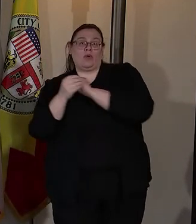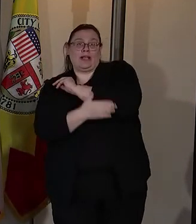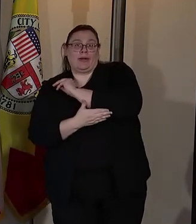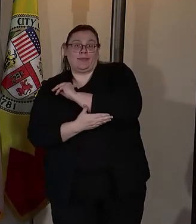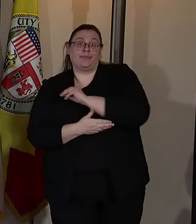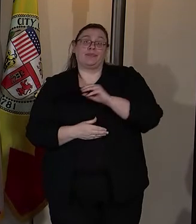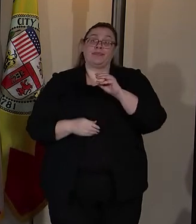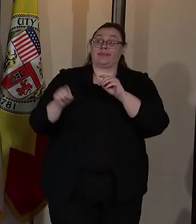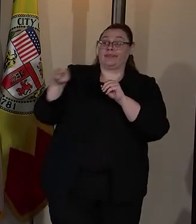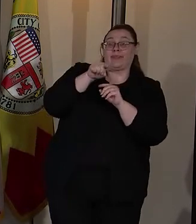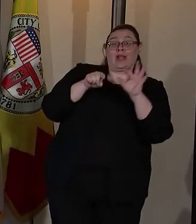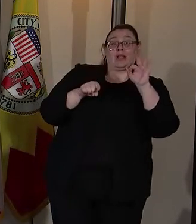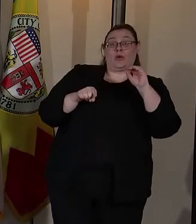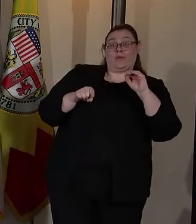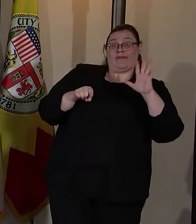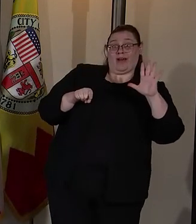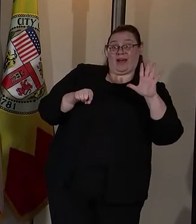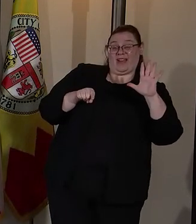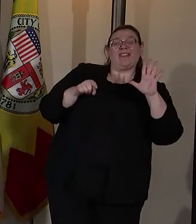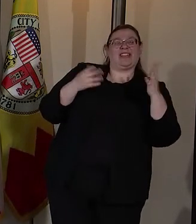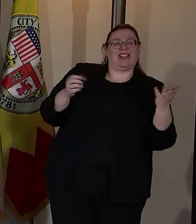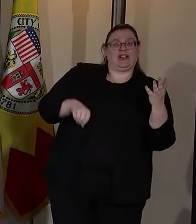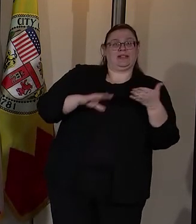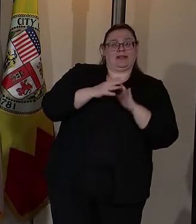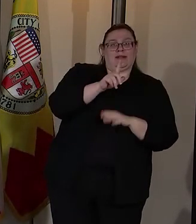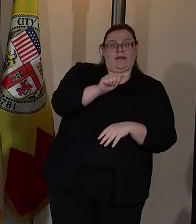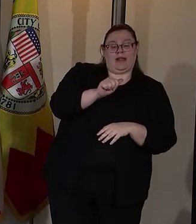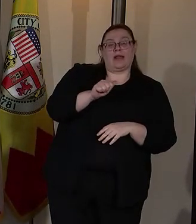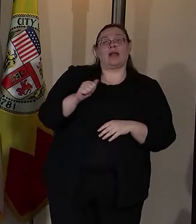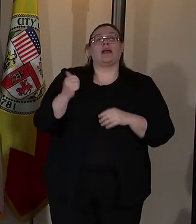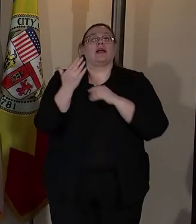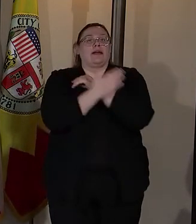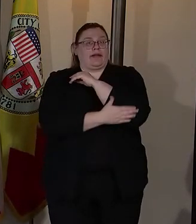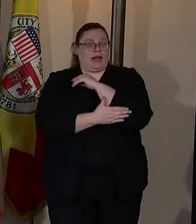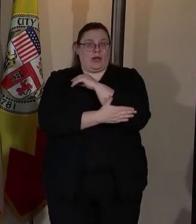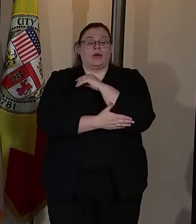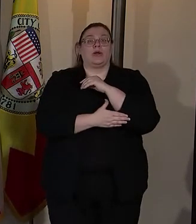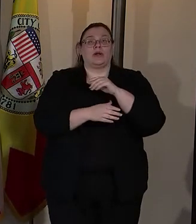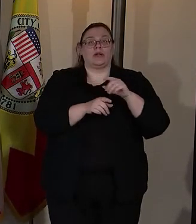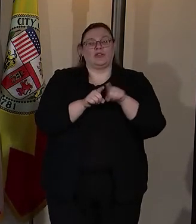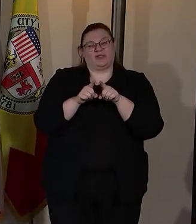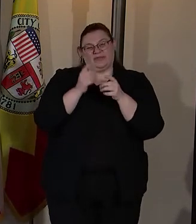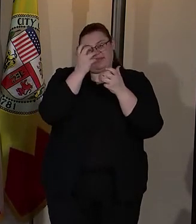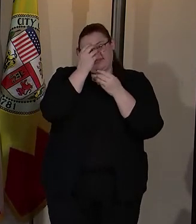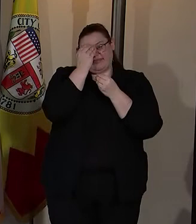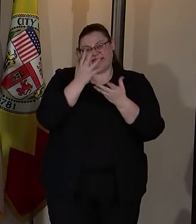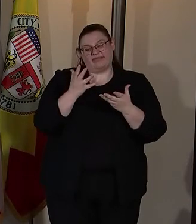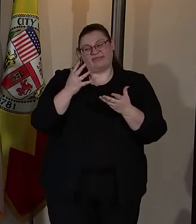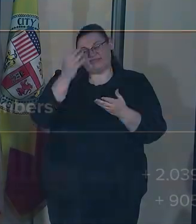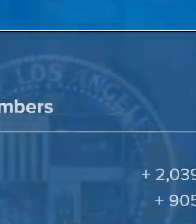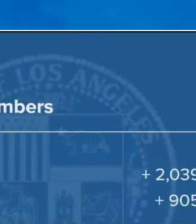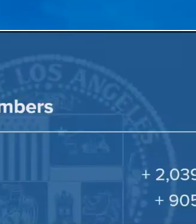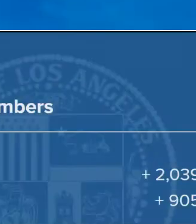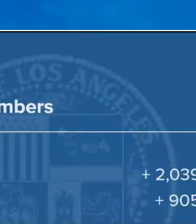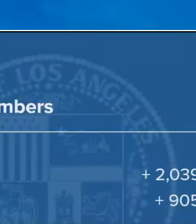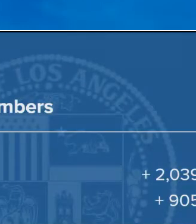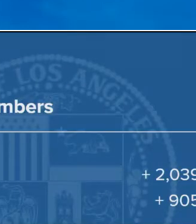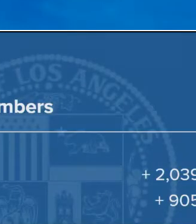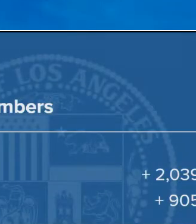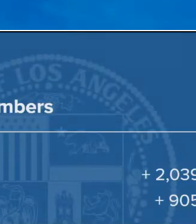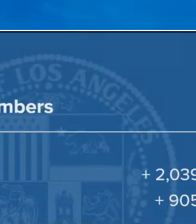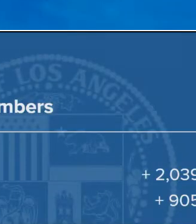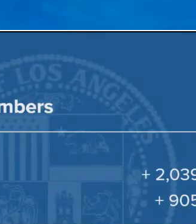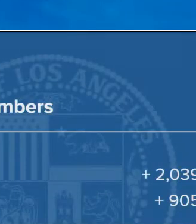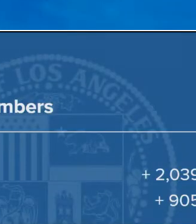905 of those were here in the city of Los Angeles and the county also and most sadly reported 17 deaths, bringing our